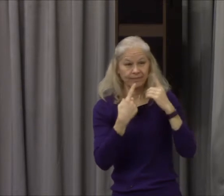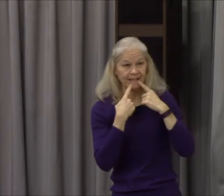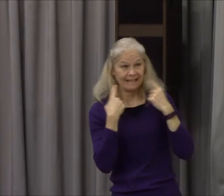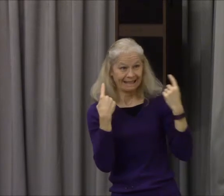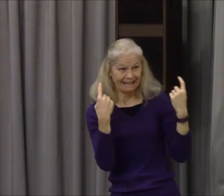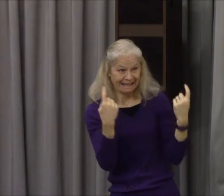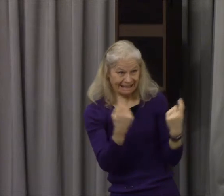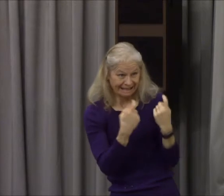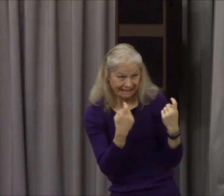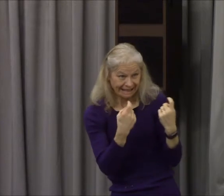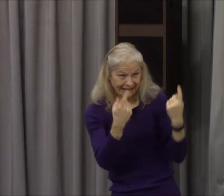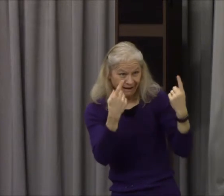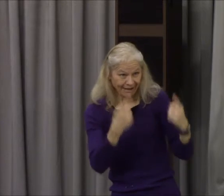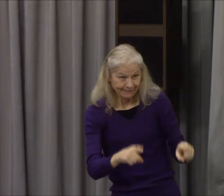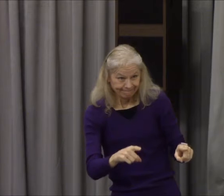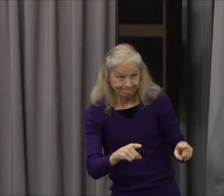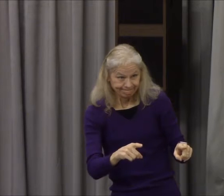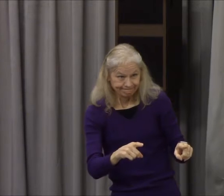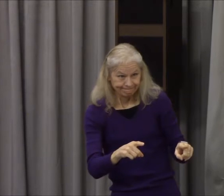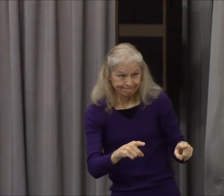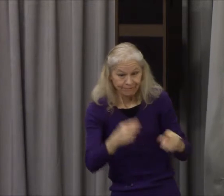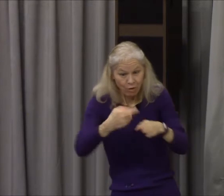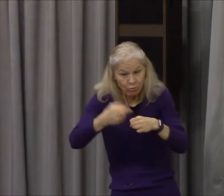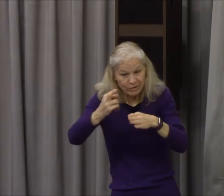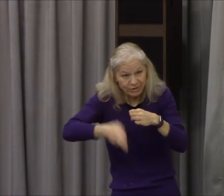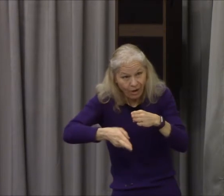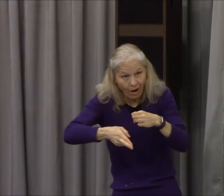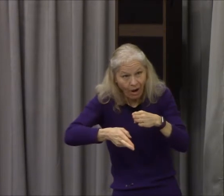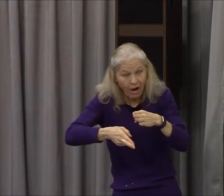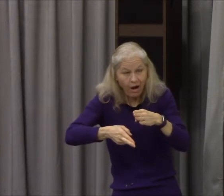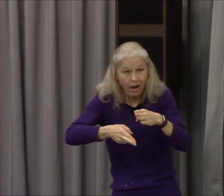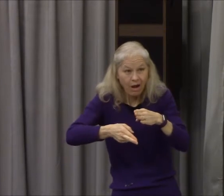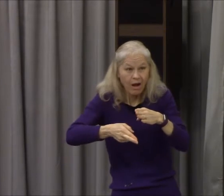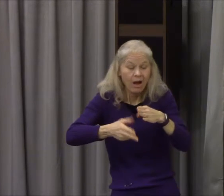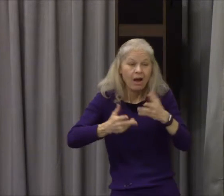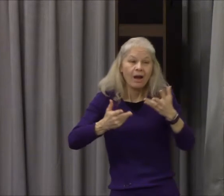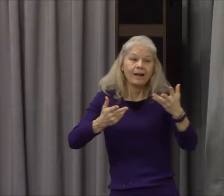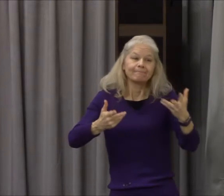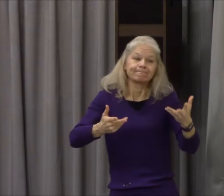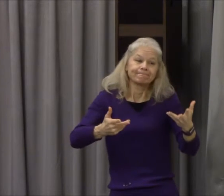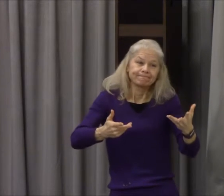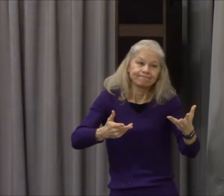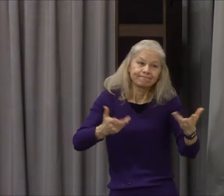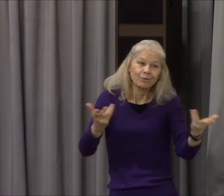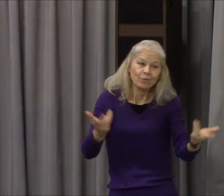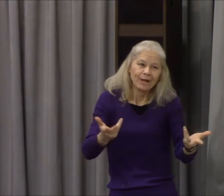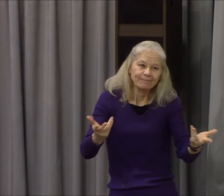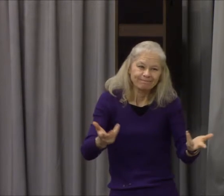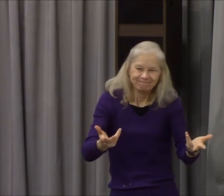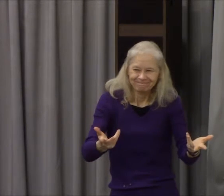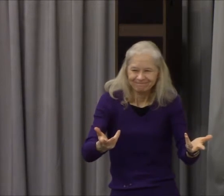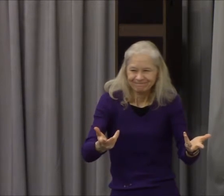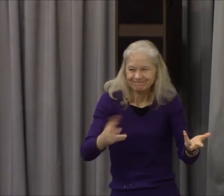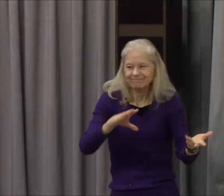God had given Adam and Eve that one commandment but of the tree of the knowledge of good and evil